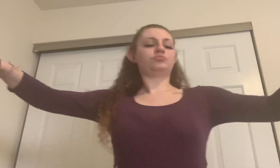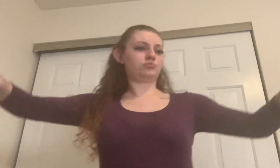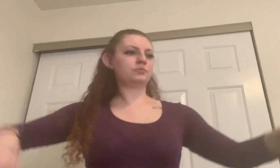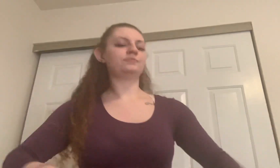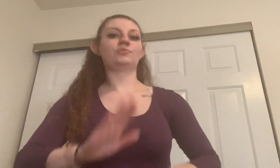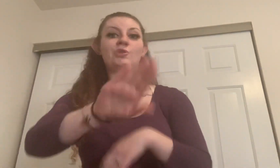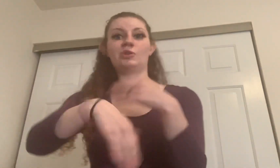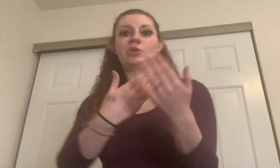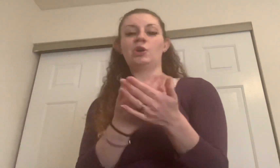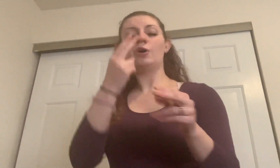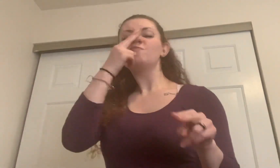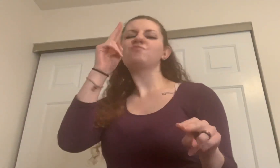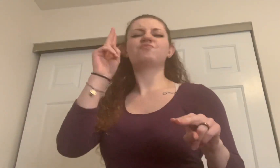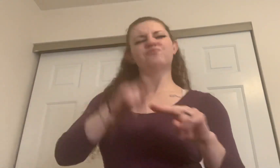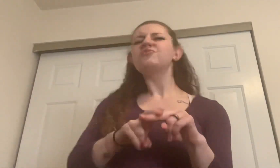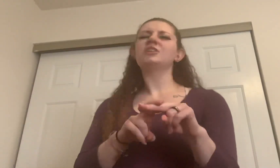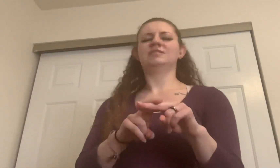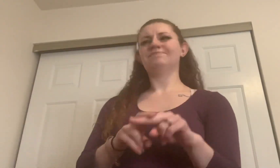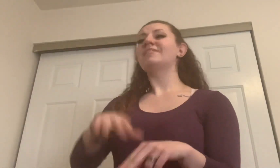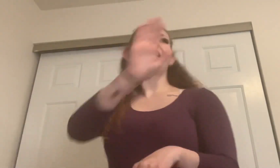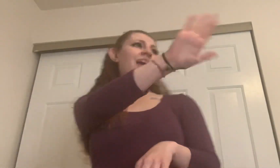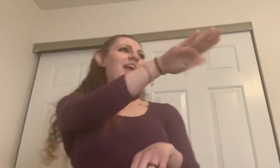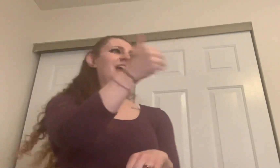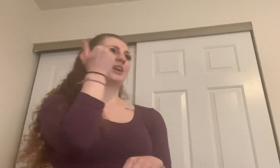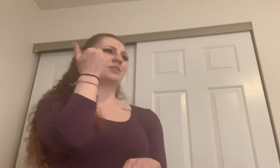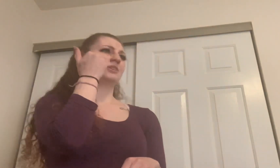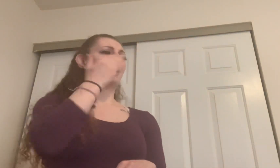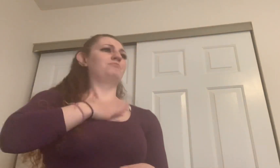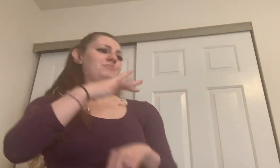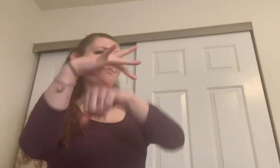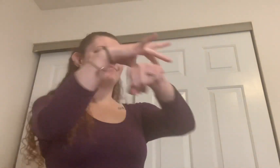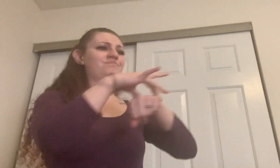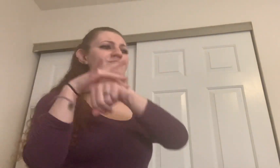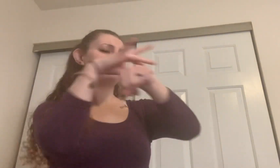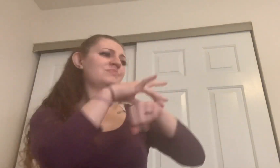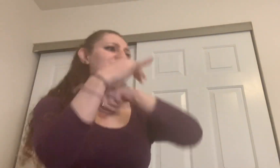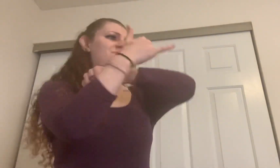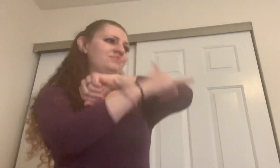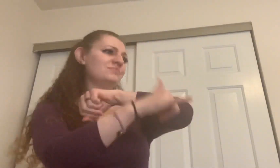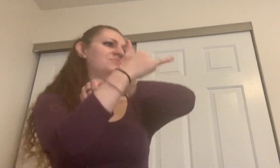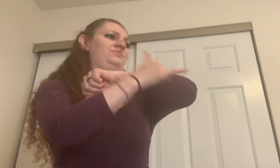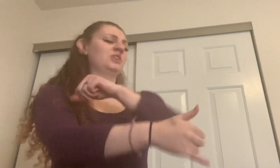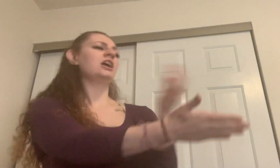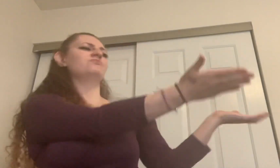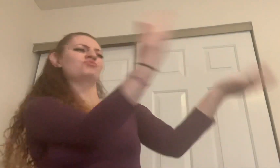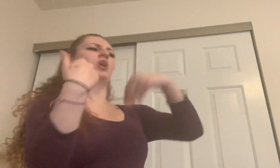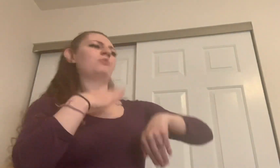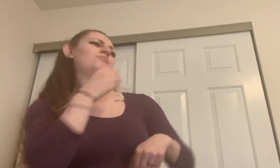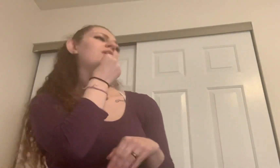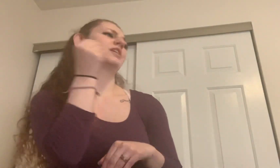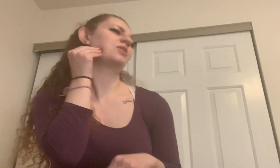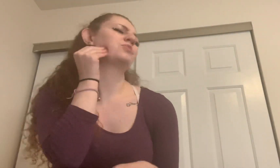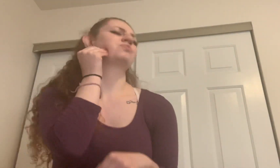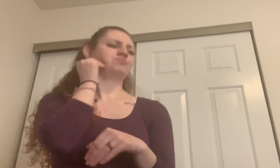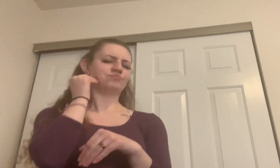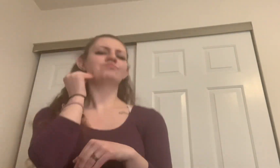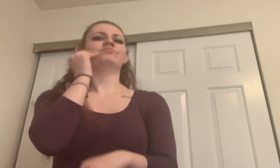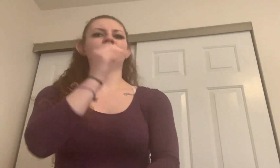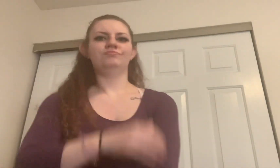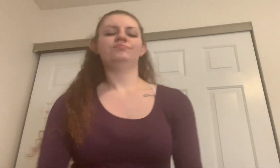Everyone was having fun. And I said, Don't you know, How come they're playing the country?'all can all come home with me.